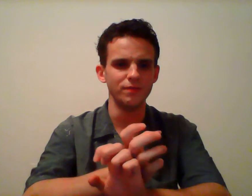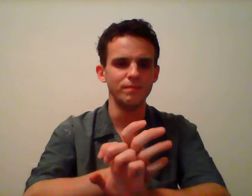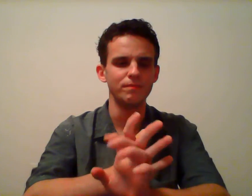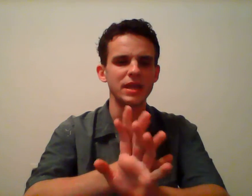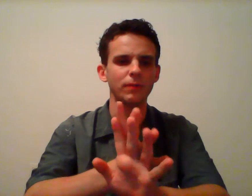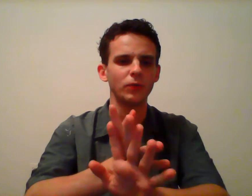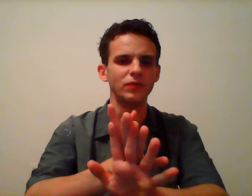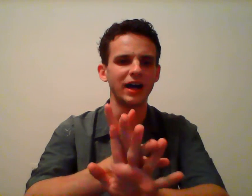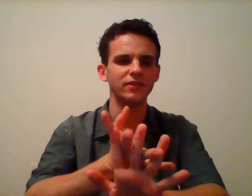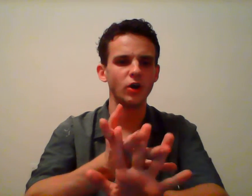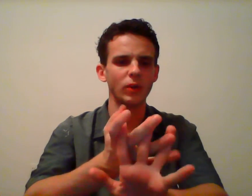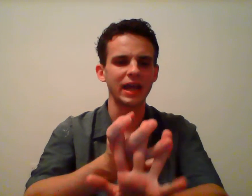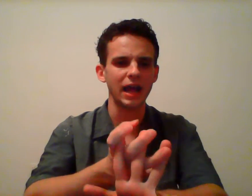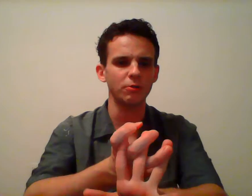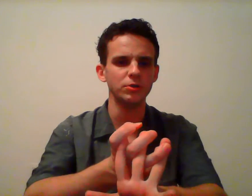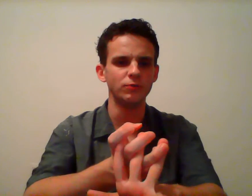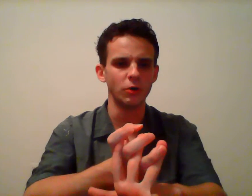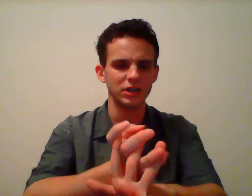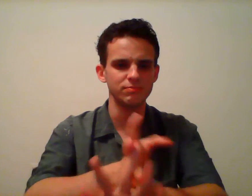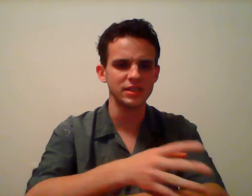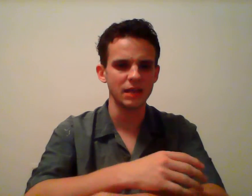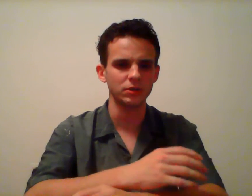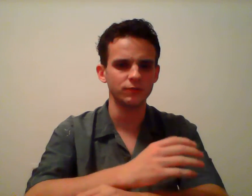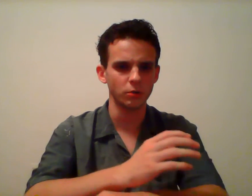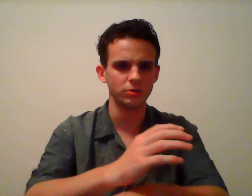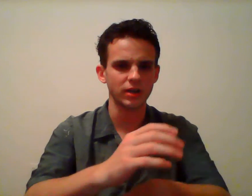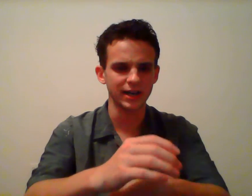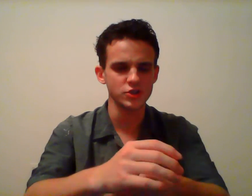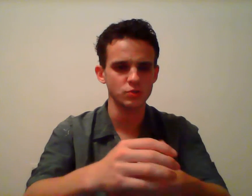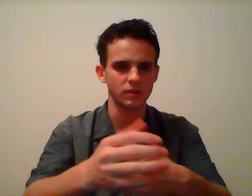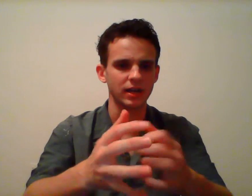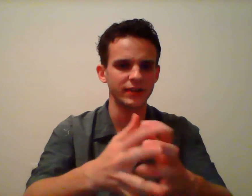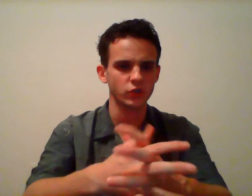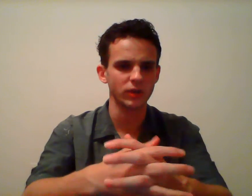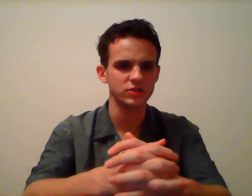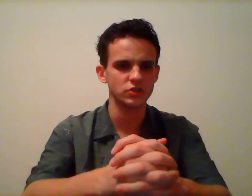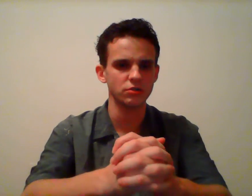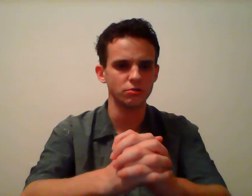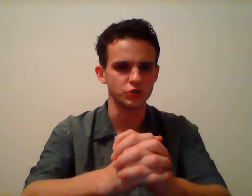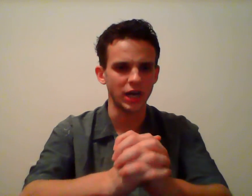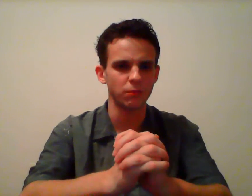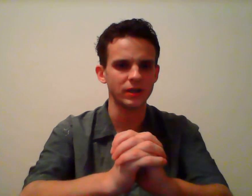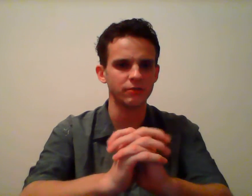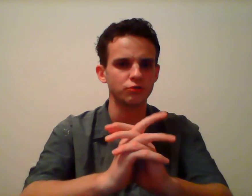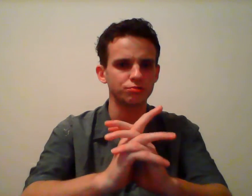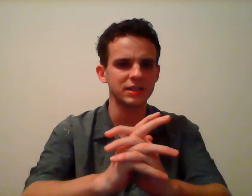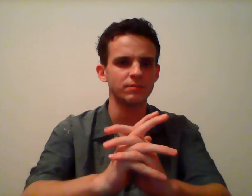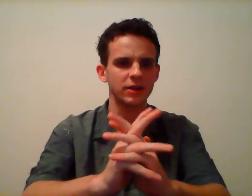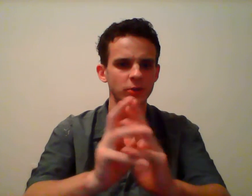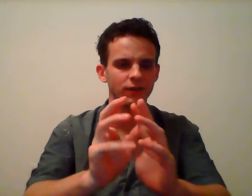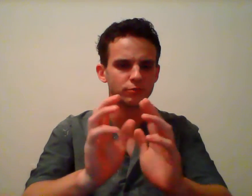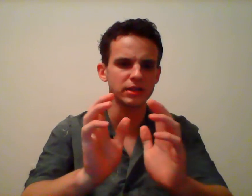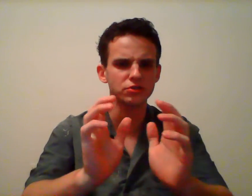people not knowing how you voted and being able to vote your conscience without consequences to your job or how you're treated by the government